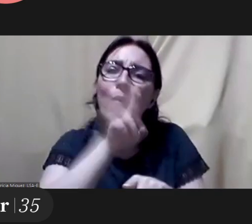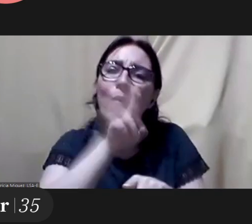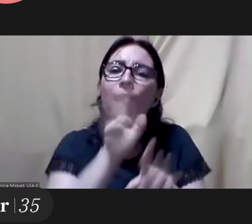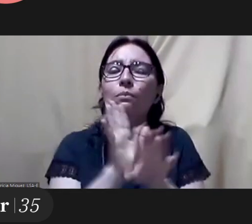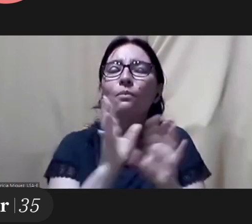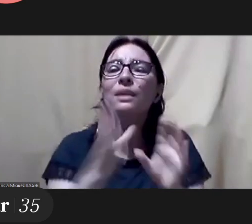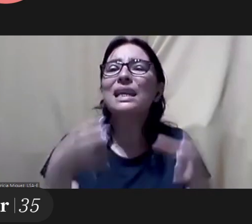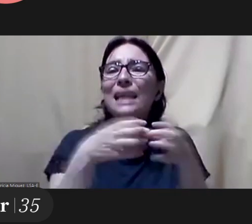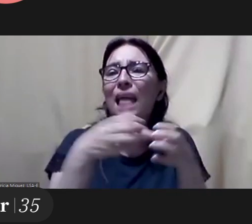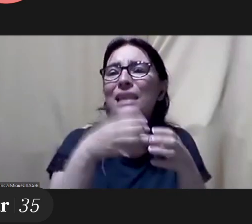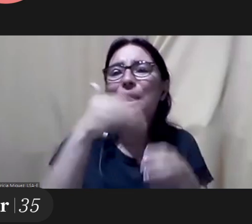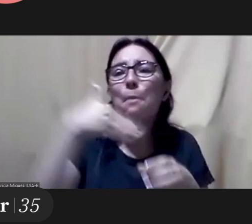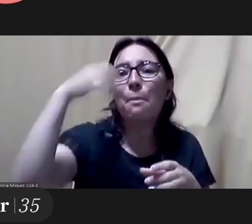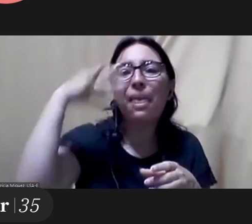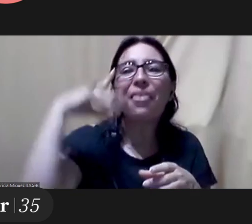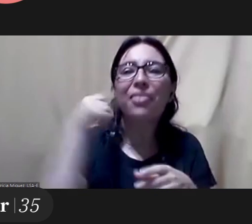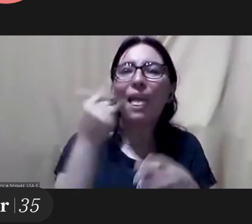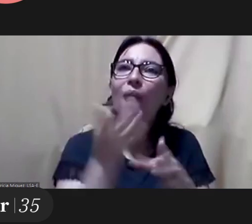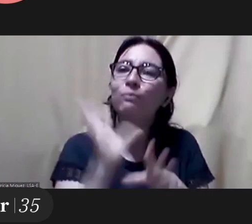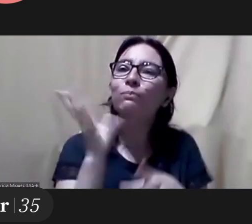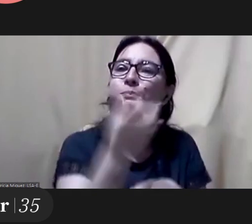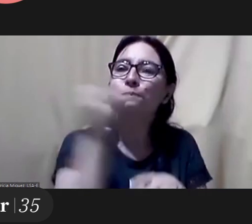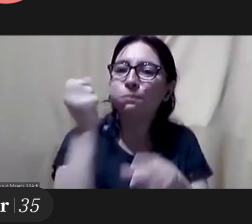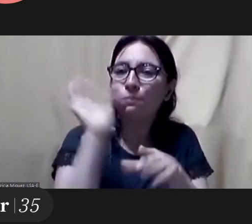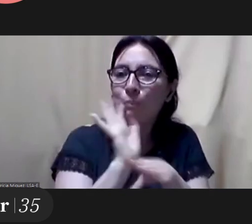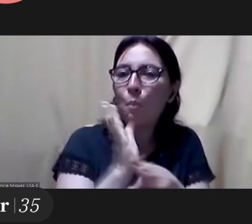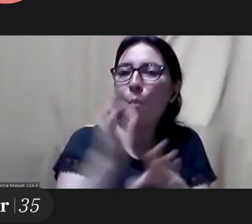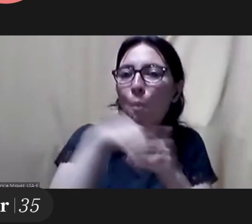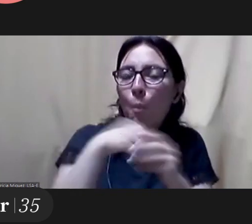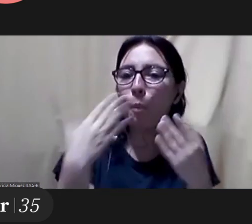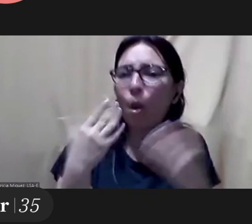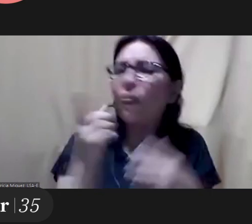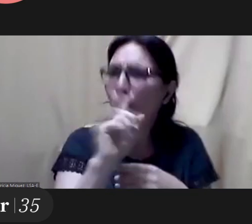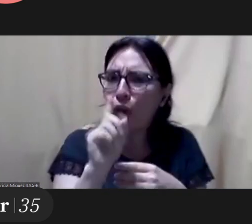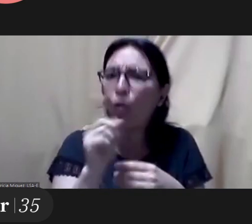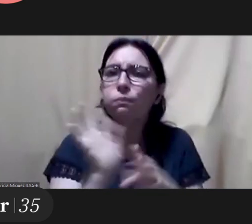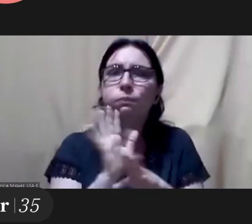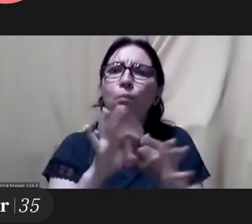of all classes, that can reach all diversities,